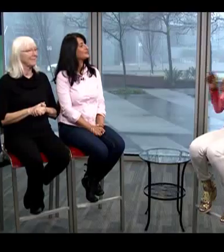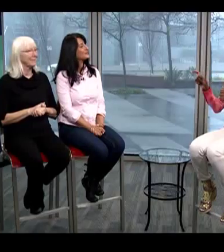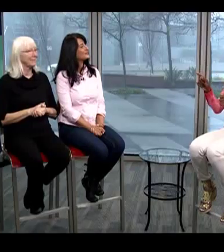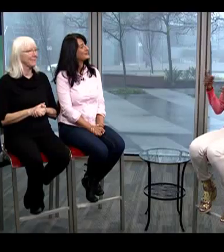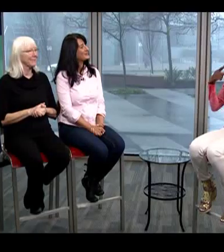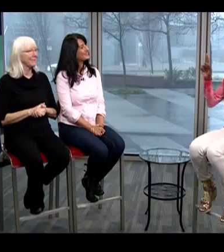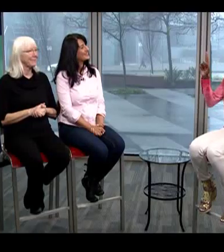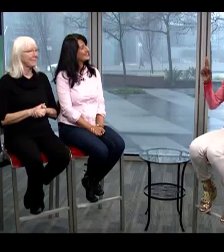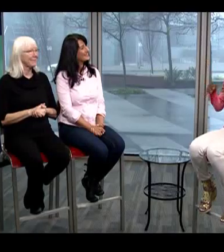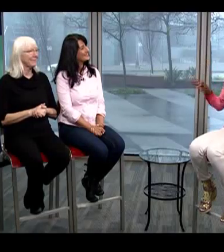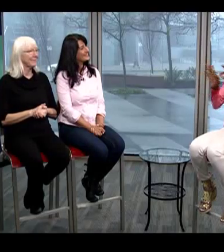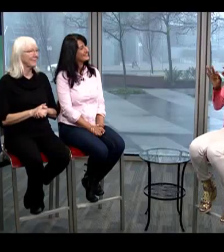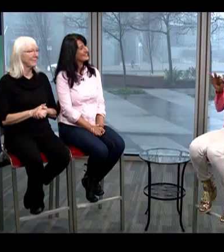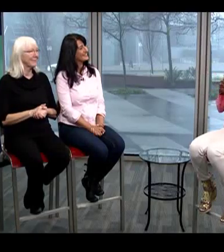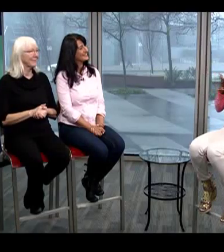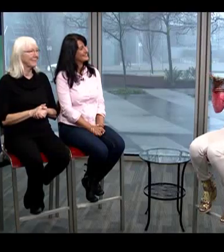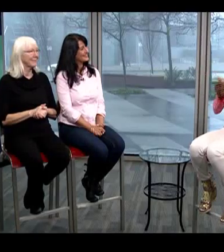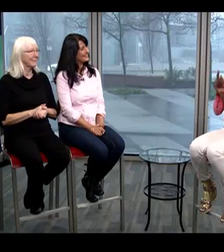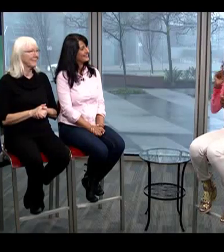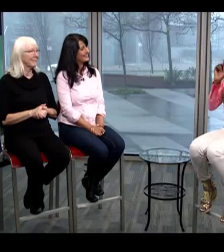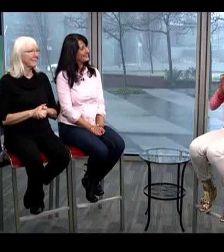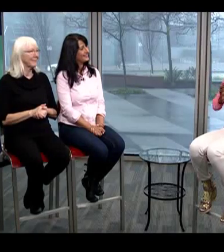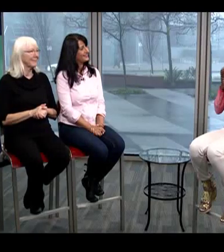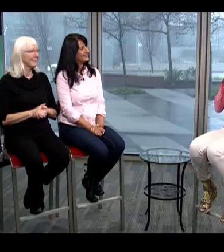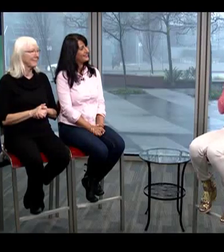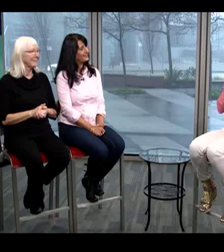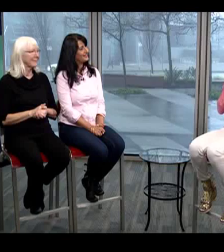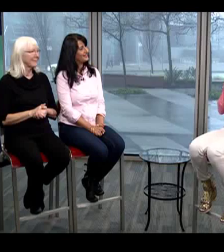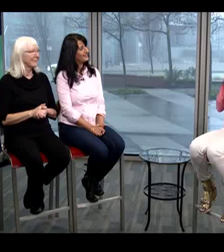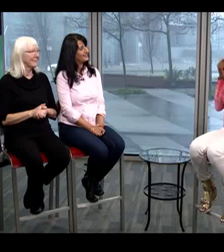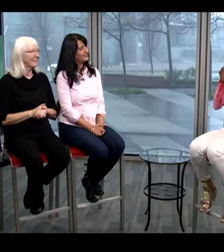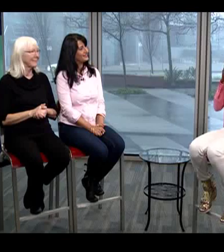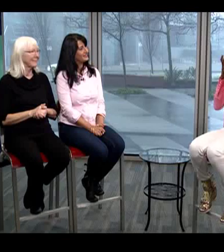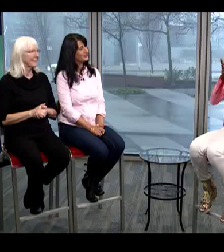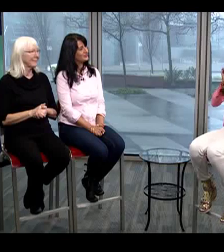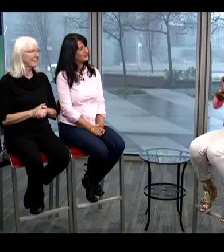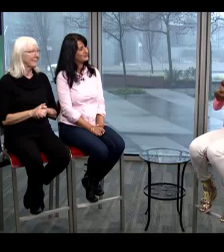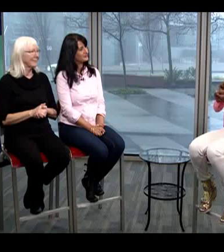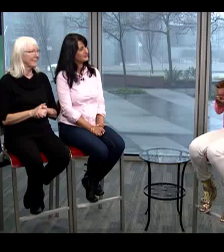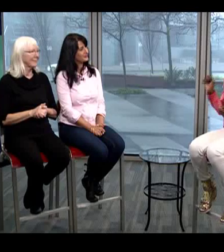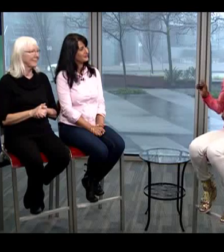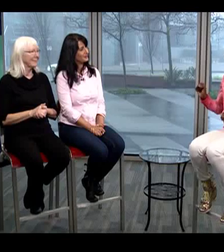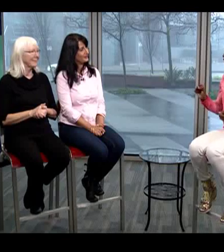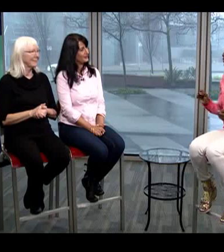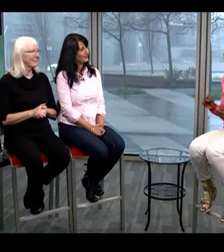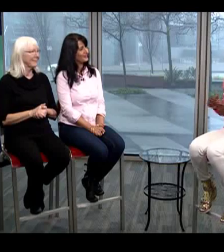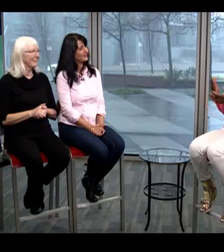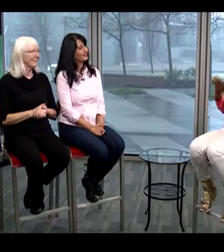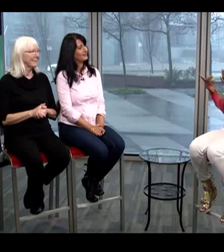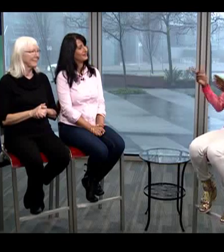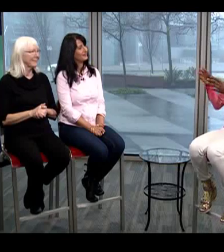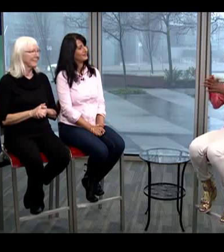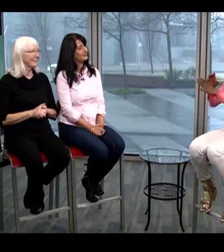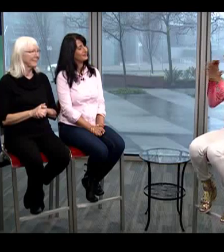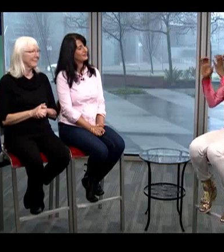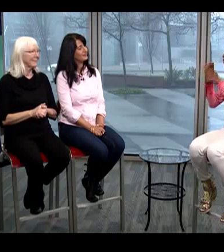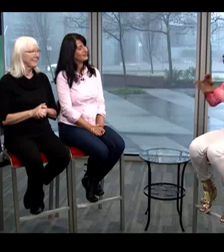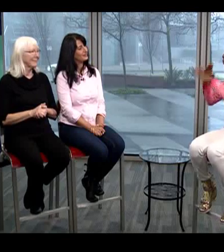Yeah I agree with you. It's important that everyone has their success and it's important to work with them to find them a job that they can do well in.